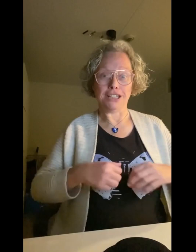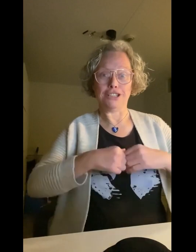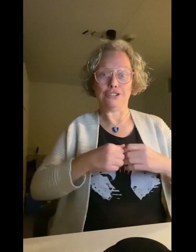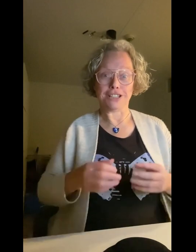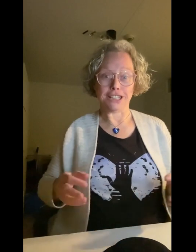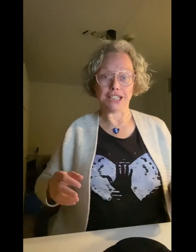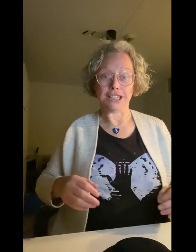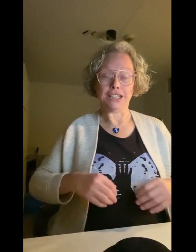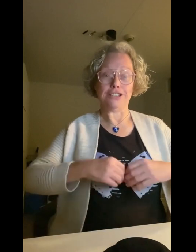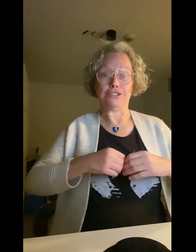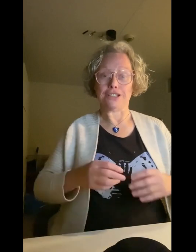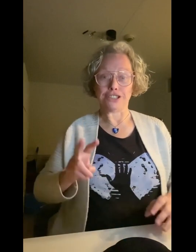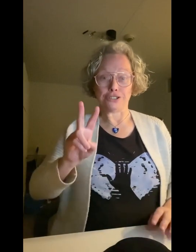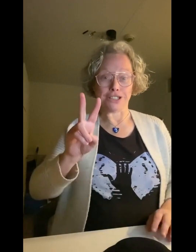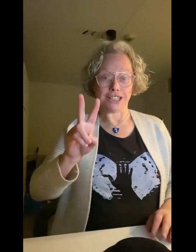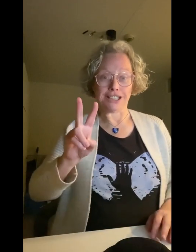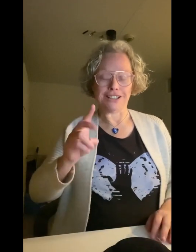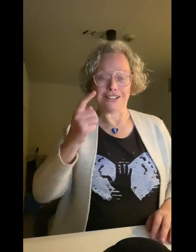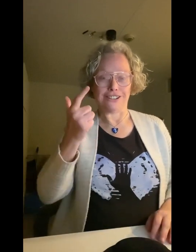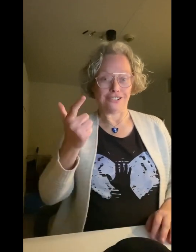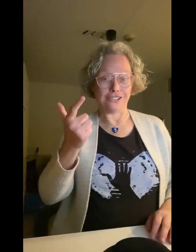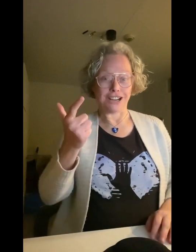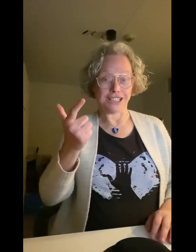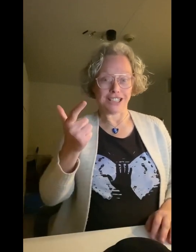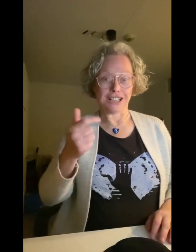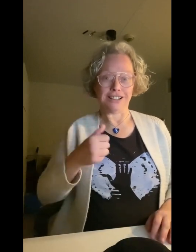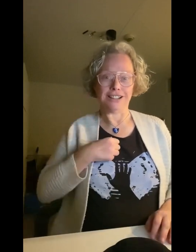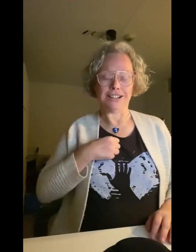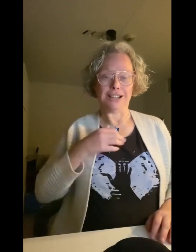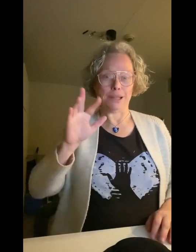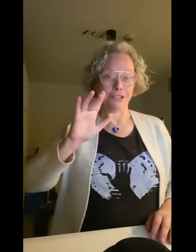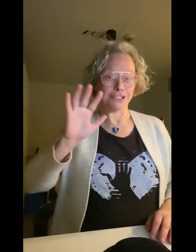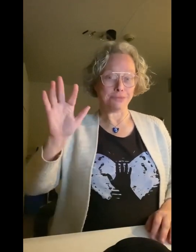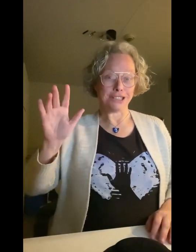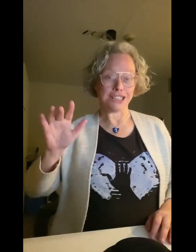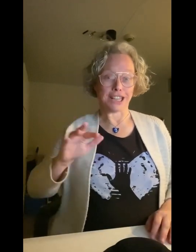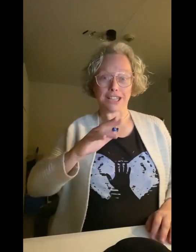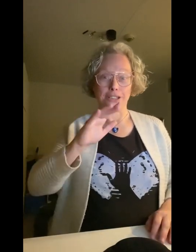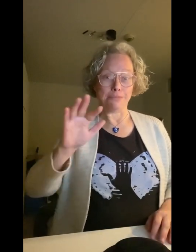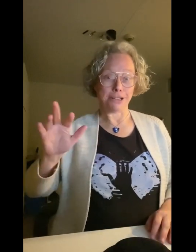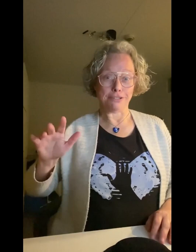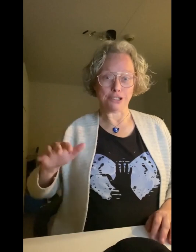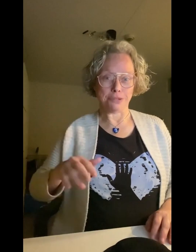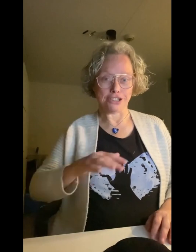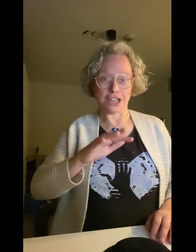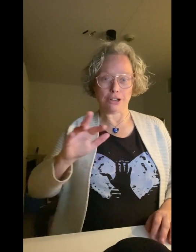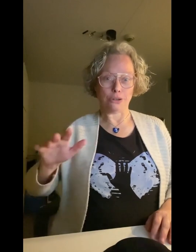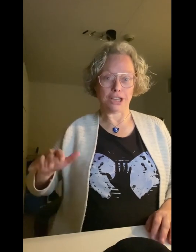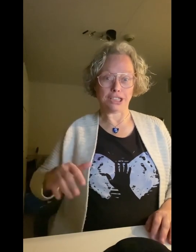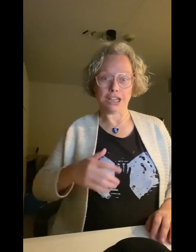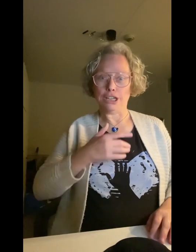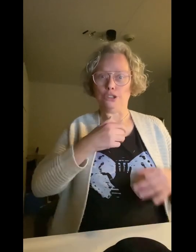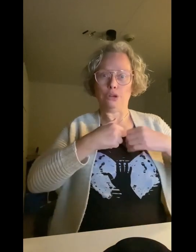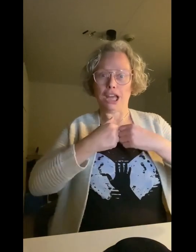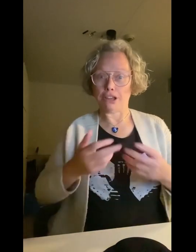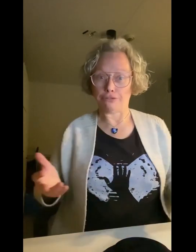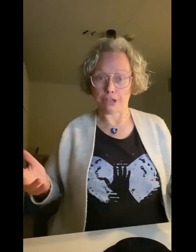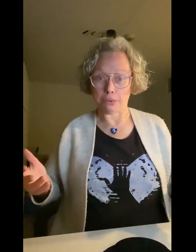2023. Alrighty. Happy Christmas and Merry Christmas and all that to everybody.